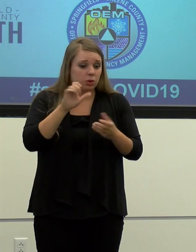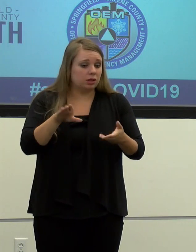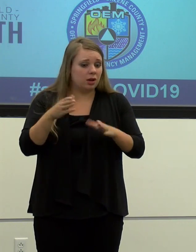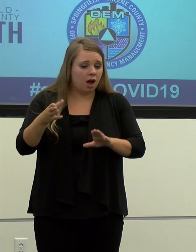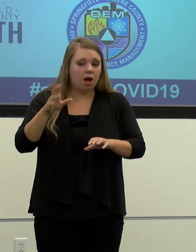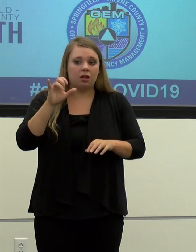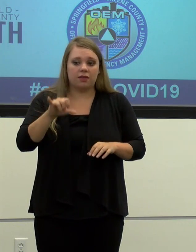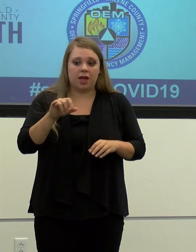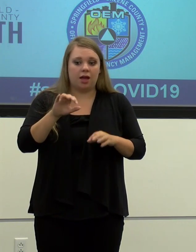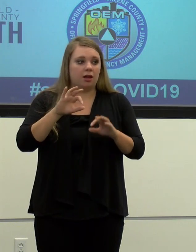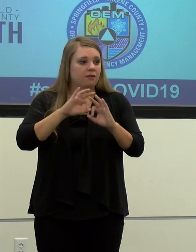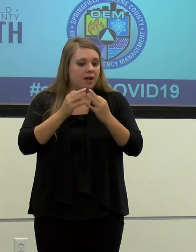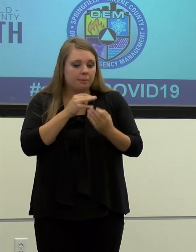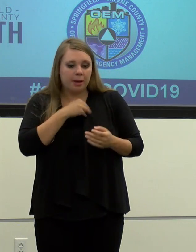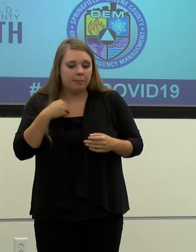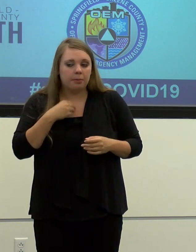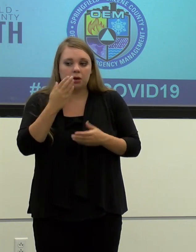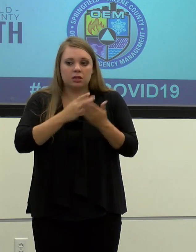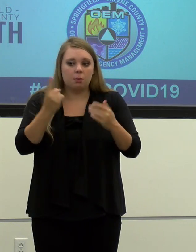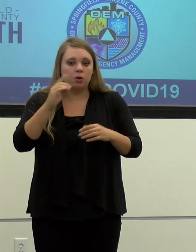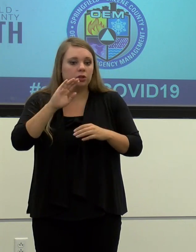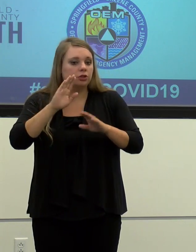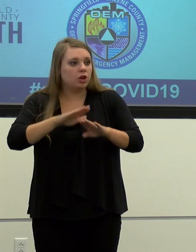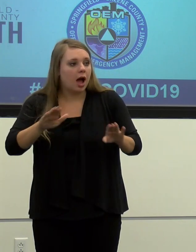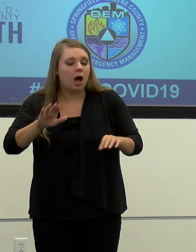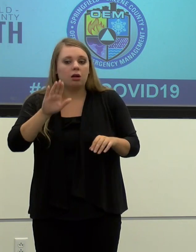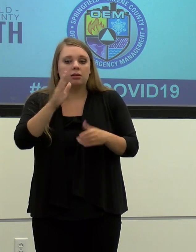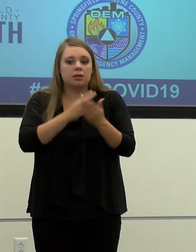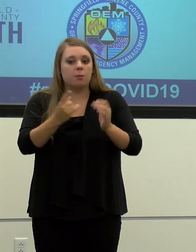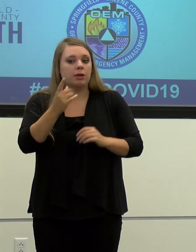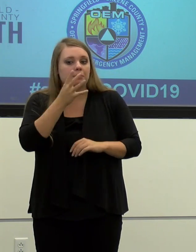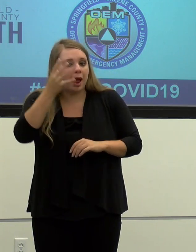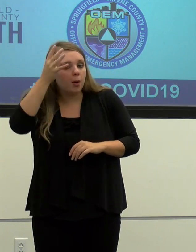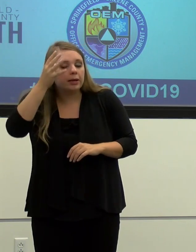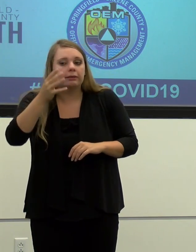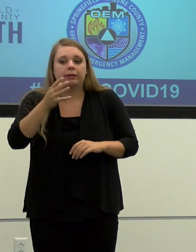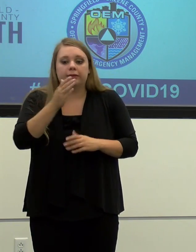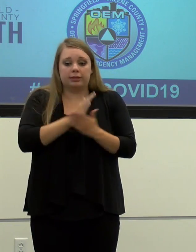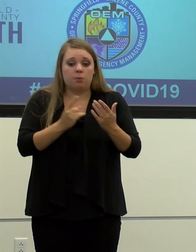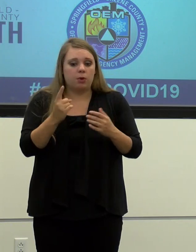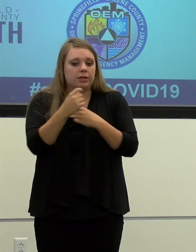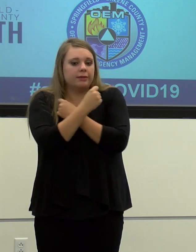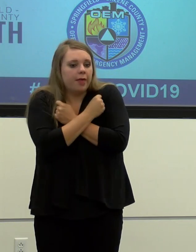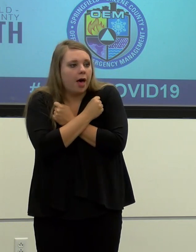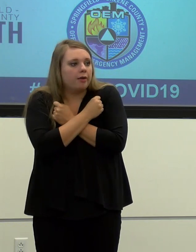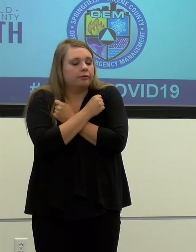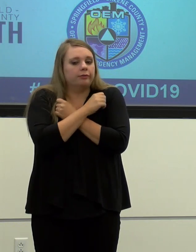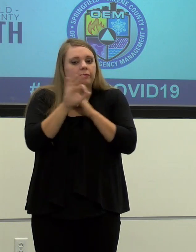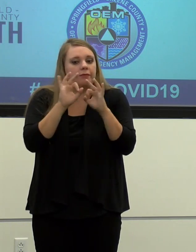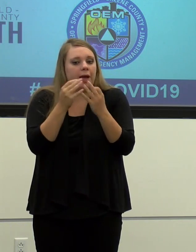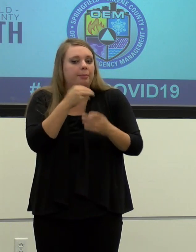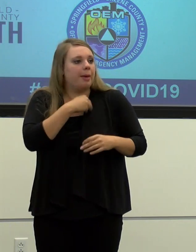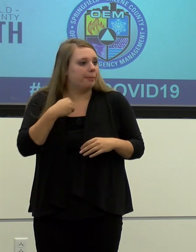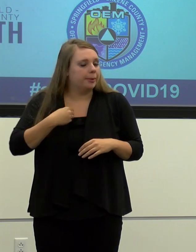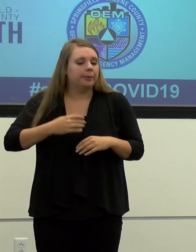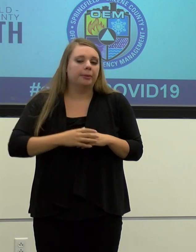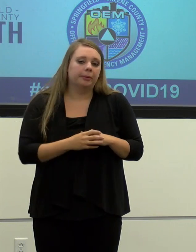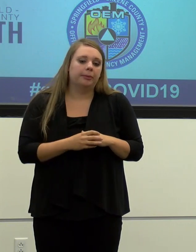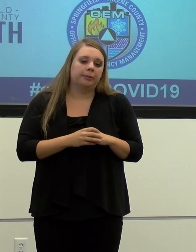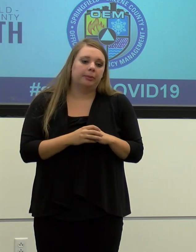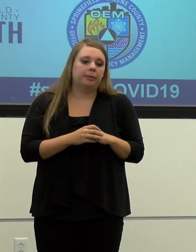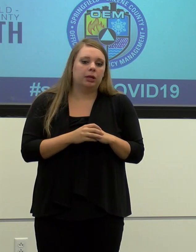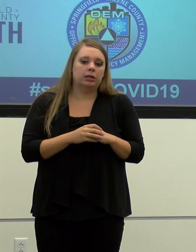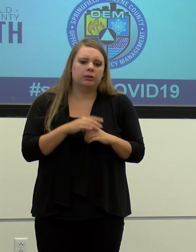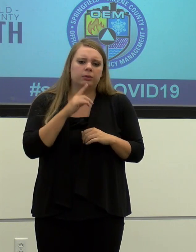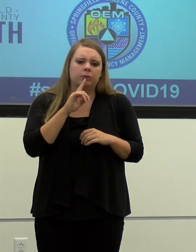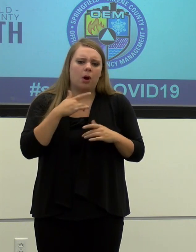somebody's child or, or, somebody's parent, um, somebody's loved one. And, um, it's